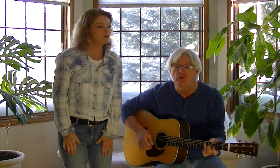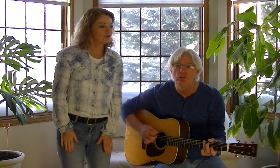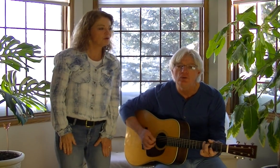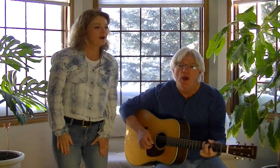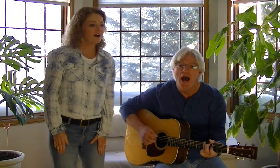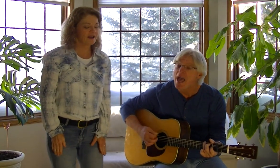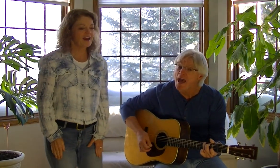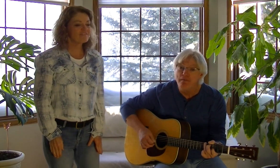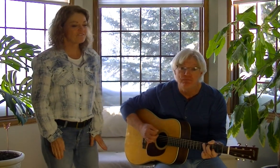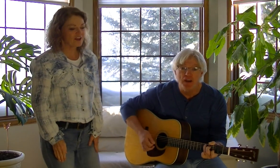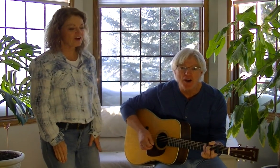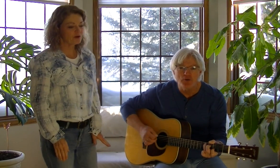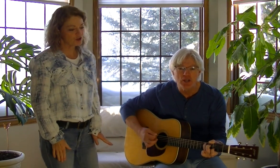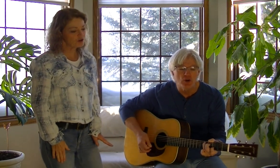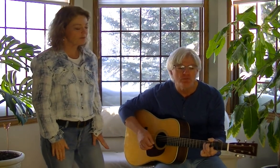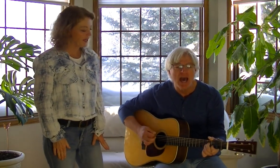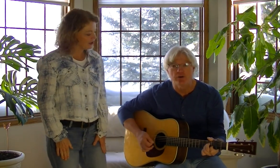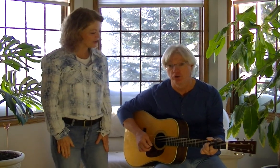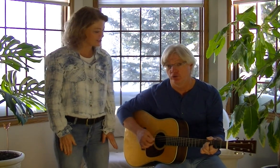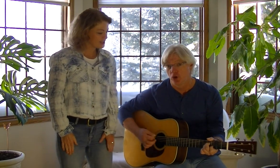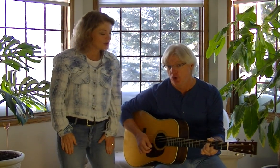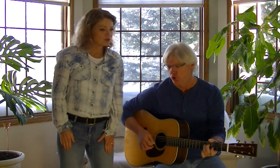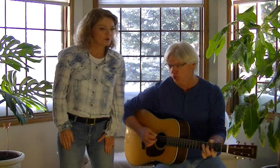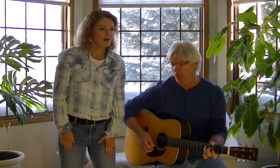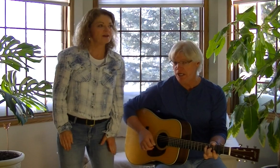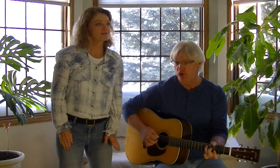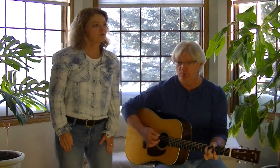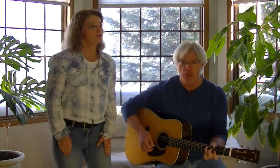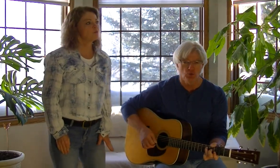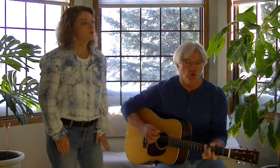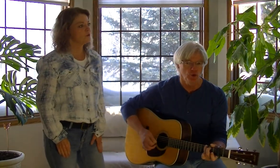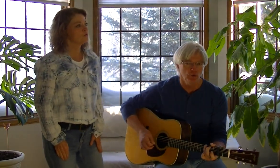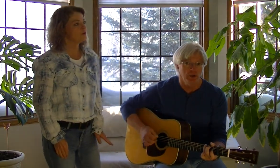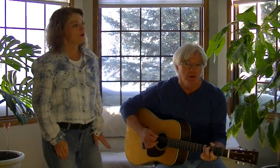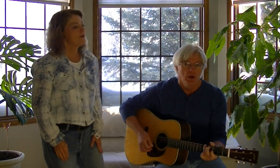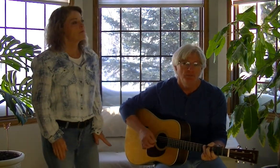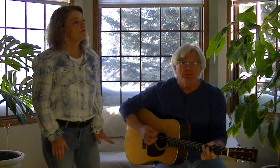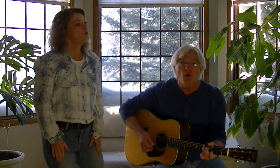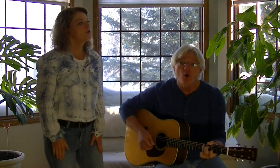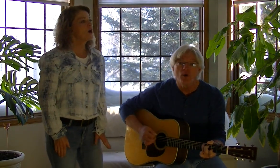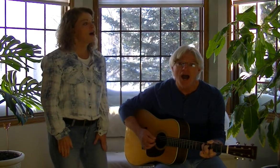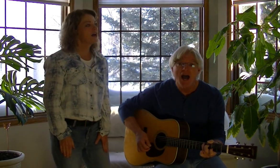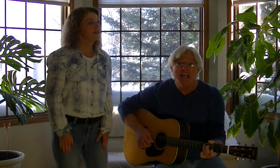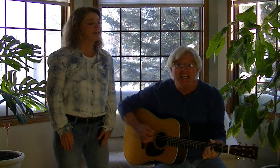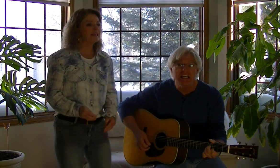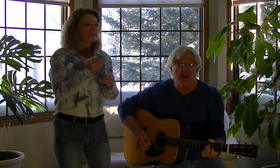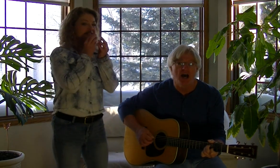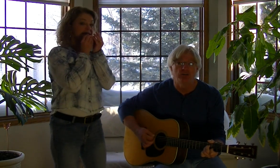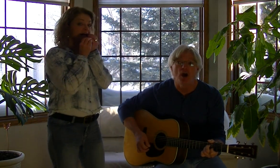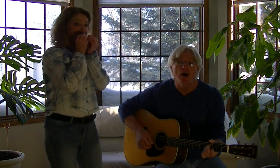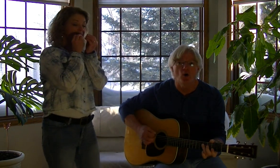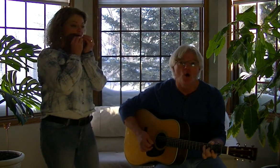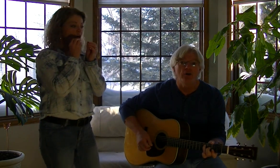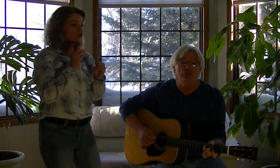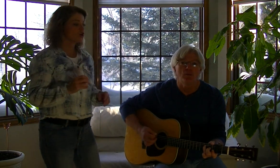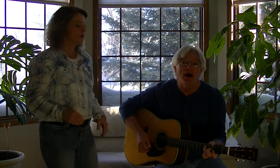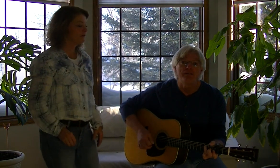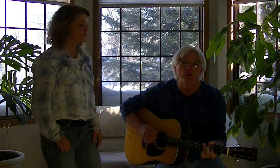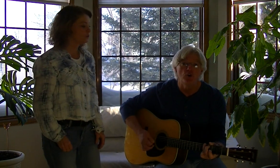I have very good manners. I like to be rude. Before I eat, I try to wash all my food.